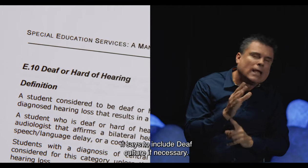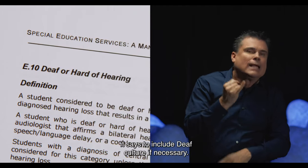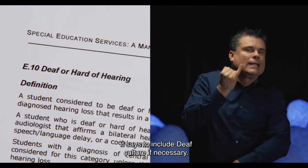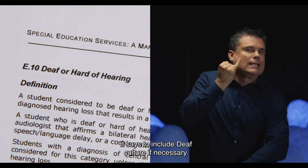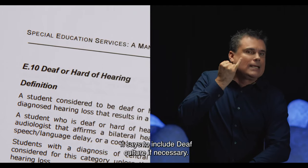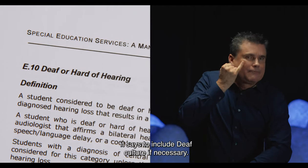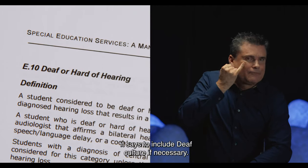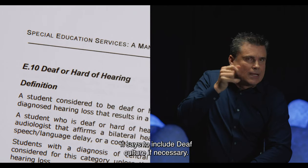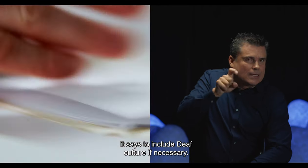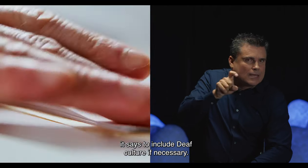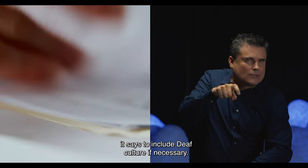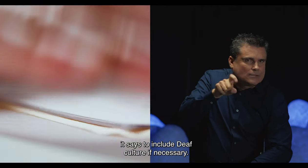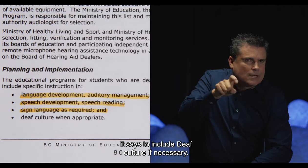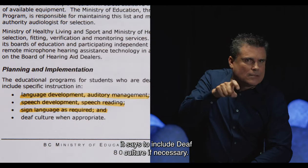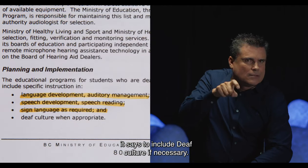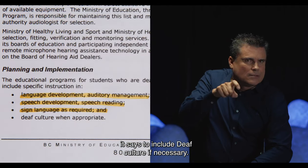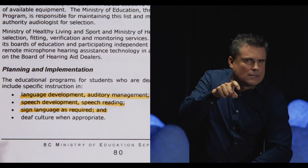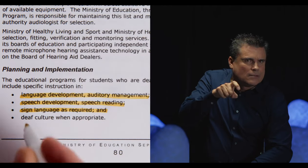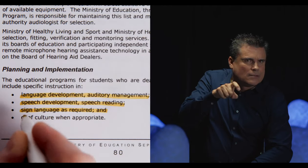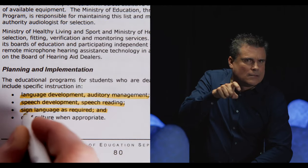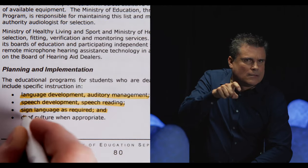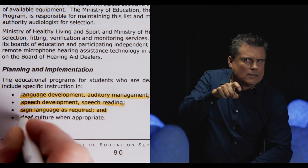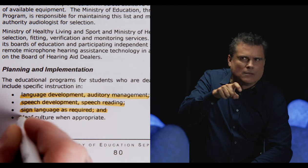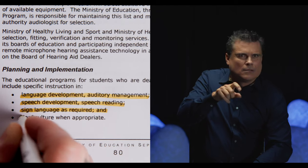it says to include deaf culture if necessary.